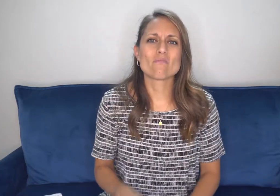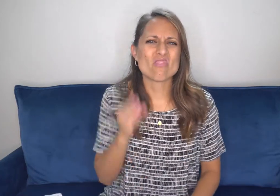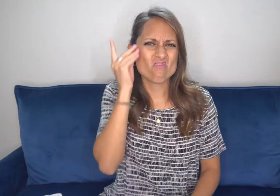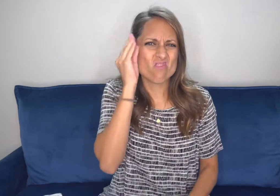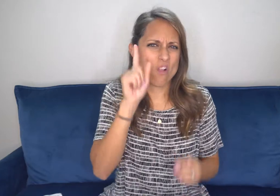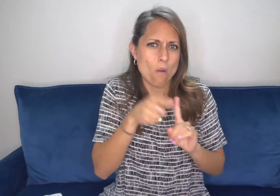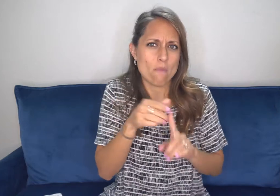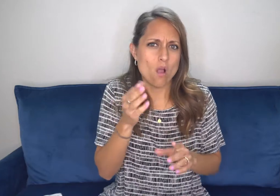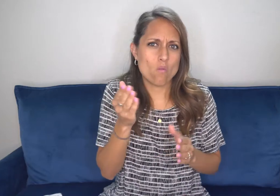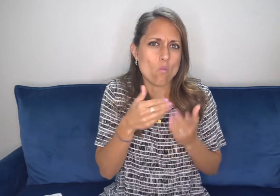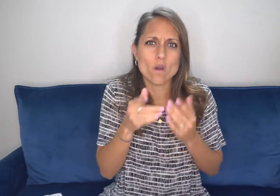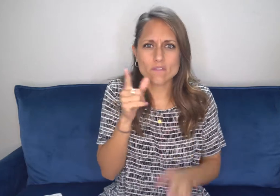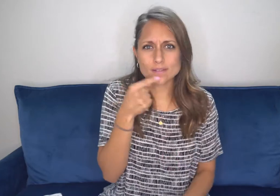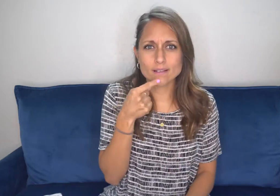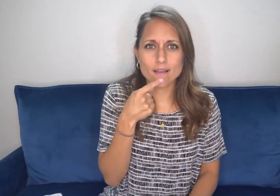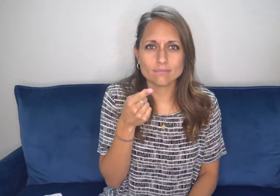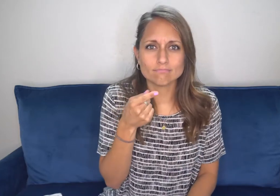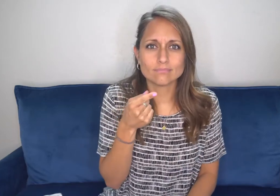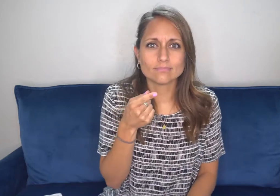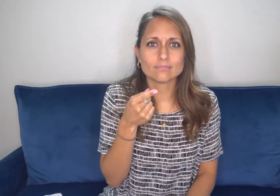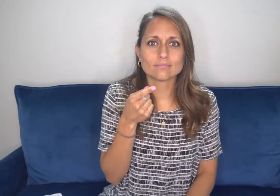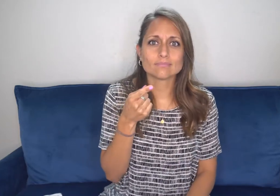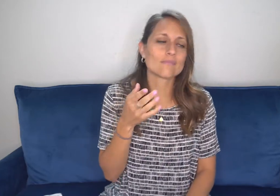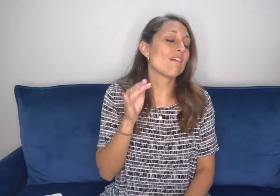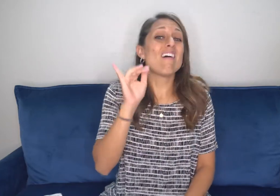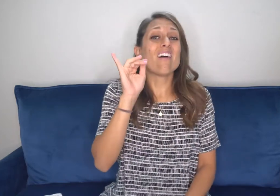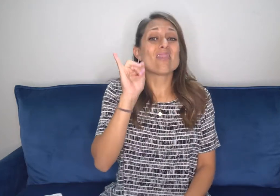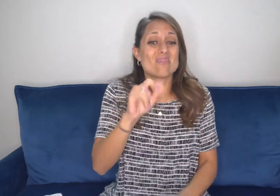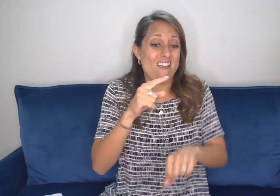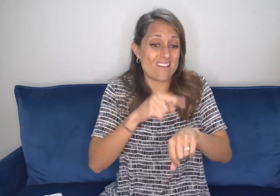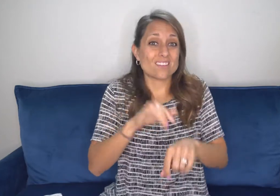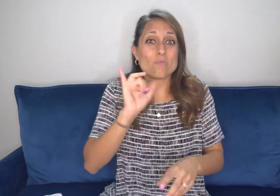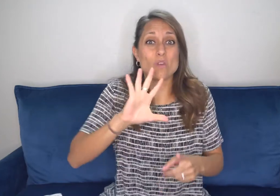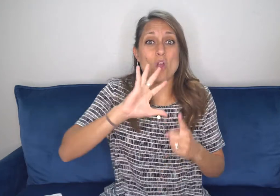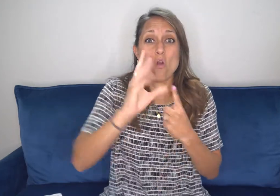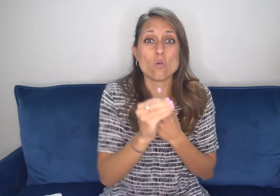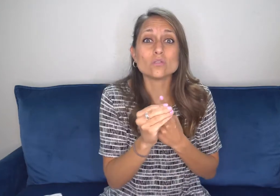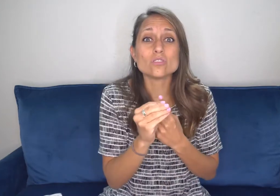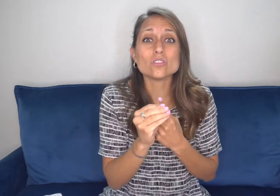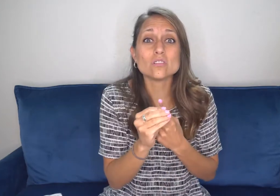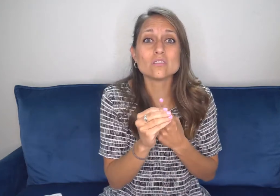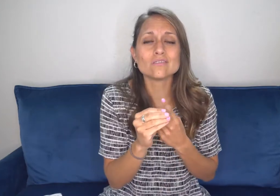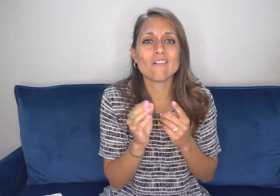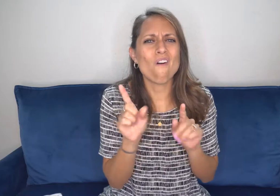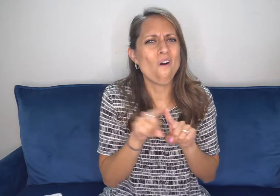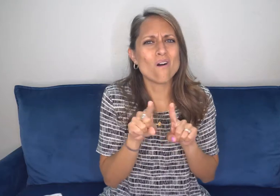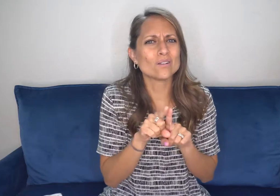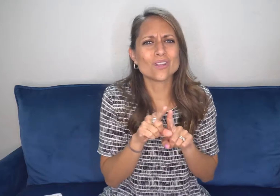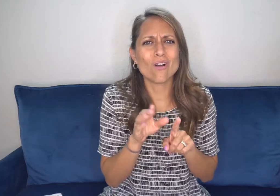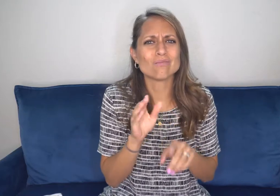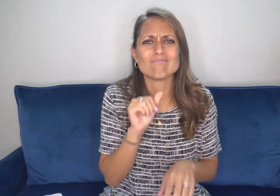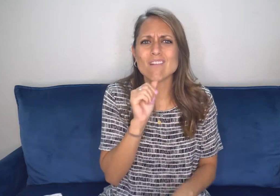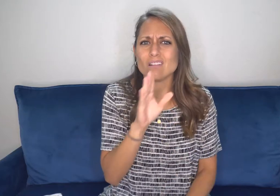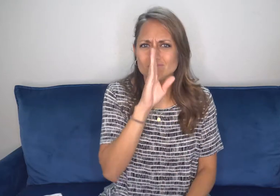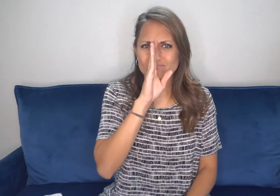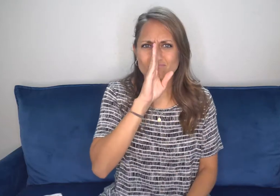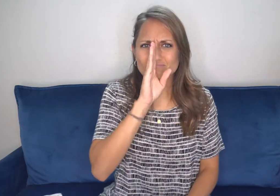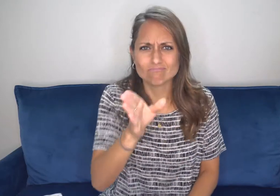consider and to ponder deeply on the concept. Also at that time, just culturally